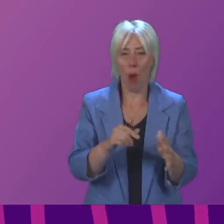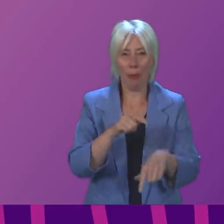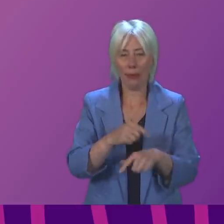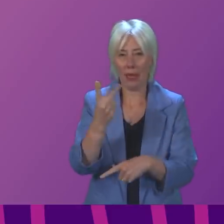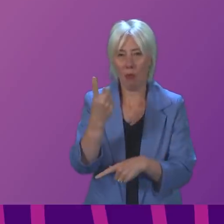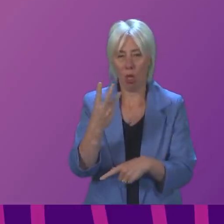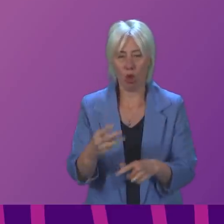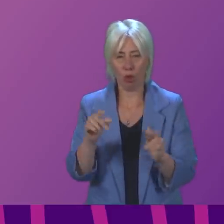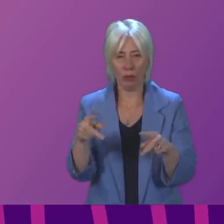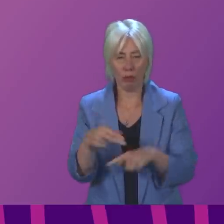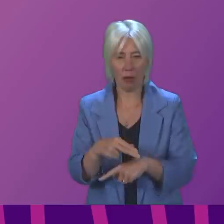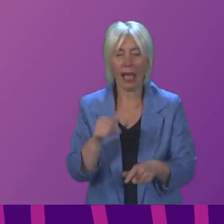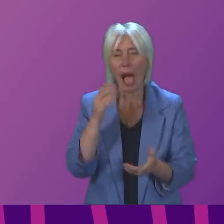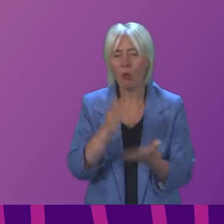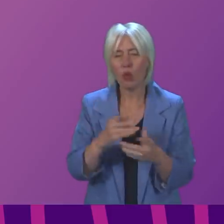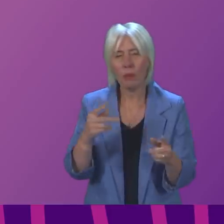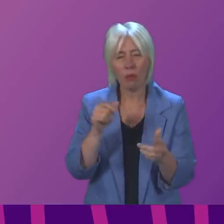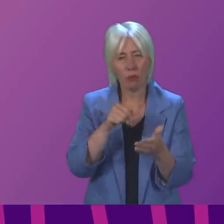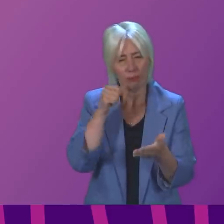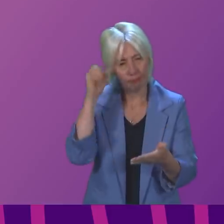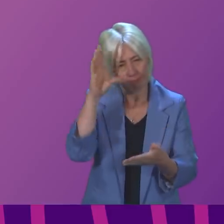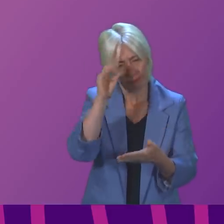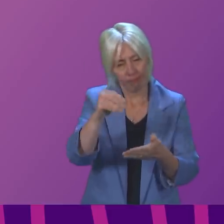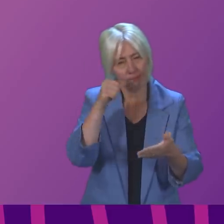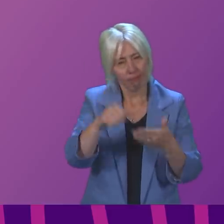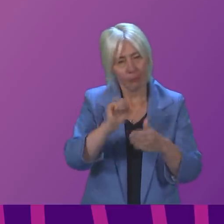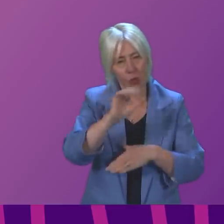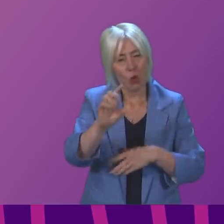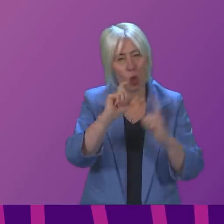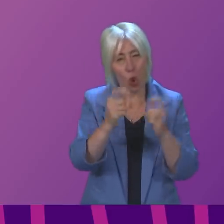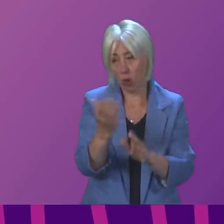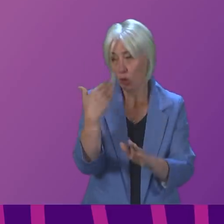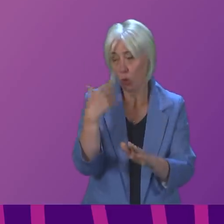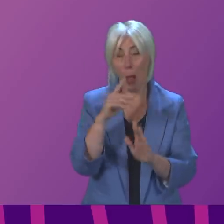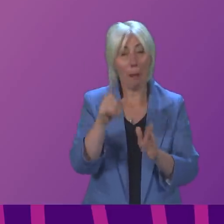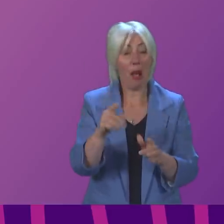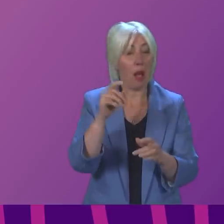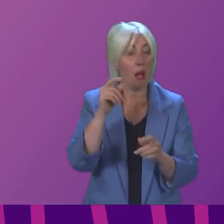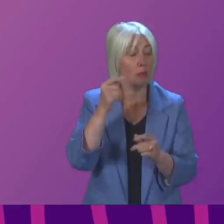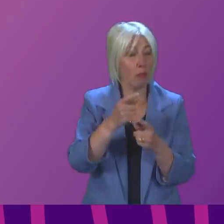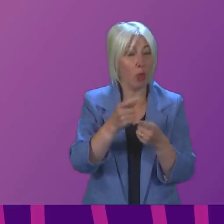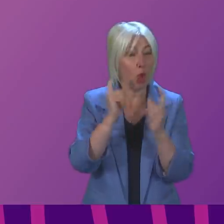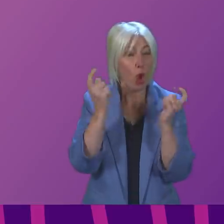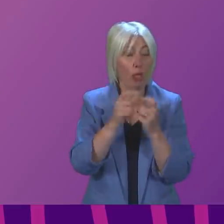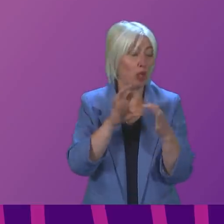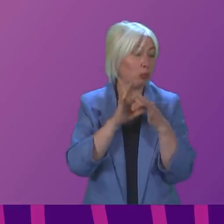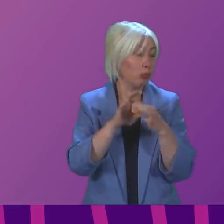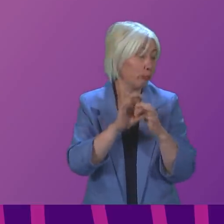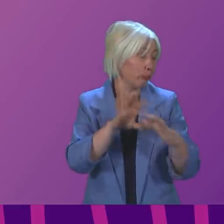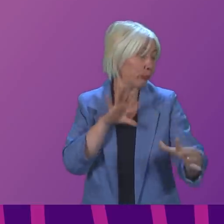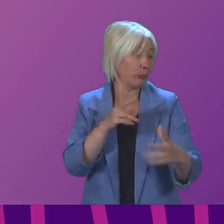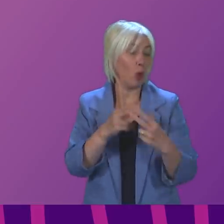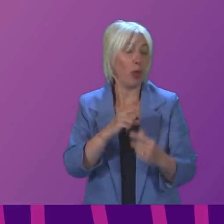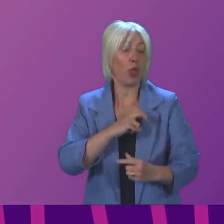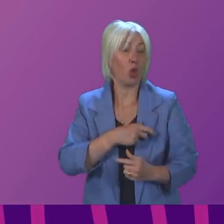to college management about this issue a number of weeks ago, but they are still refusing to engage seriously with staff unions to discuss their proposal. Can I